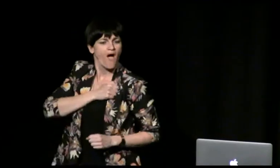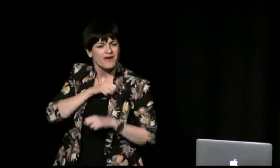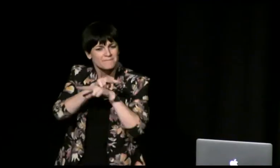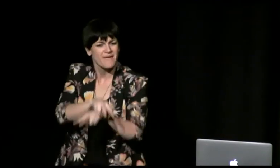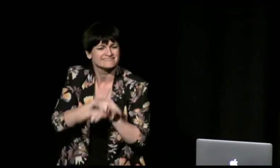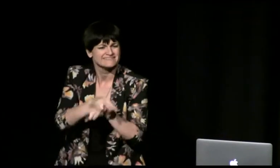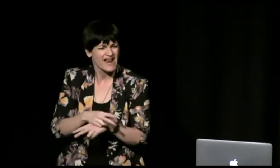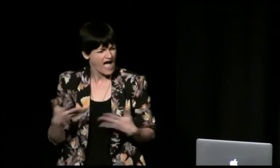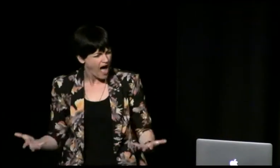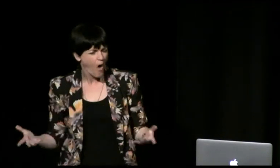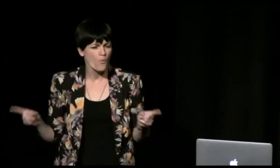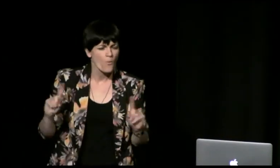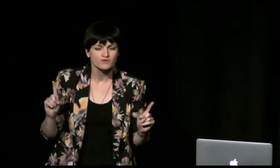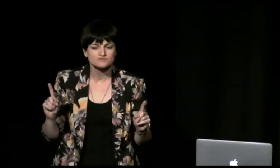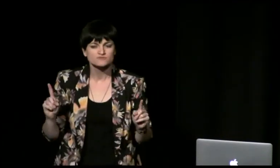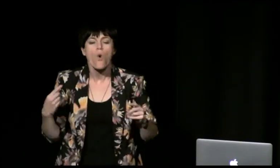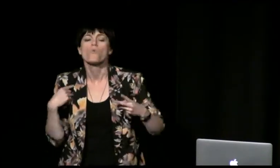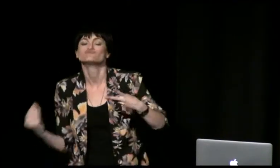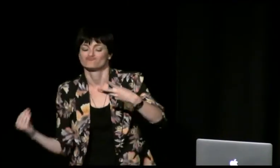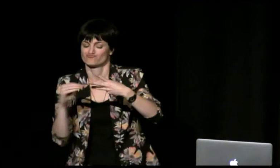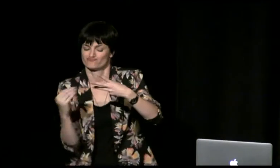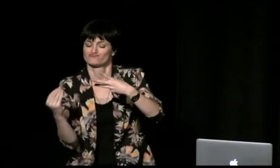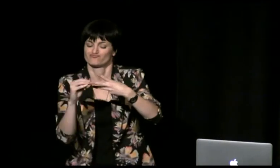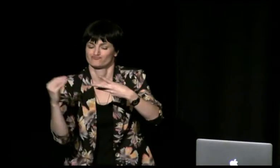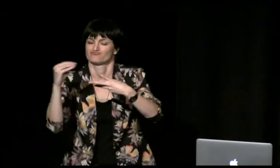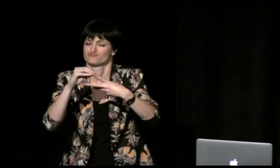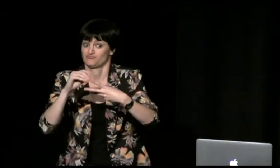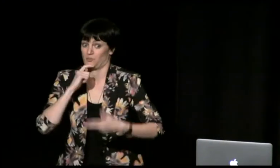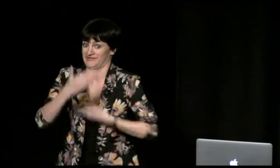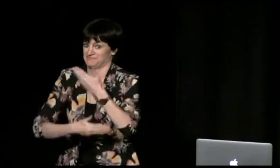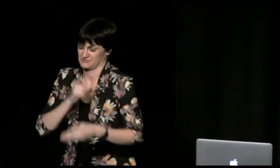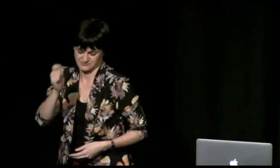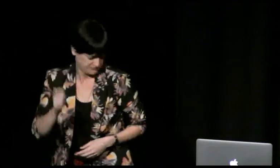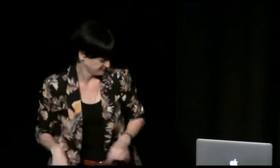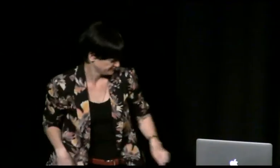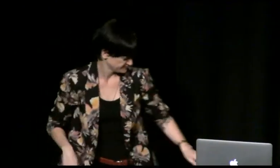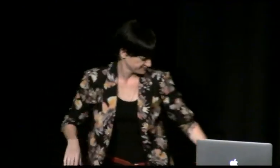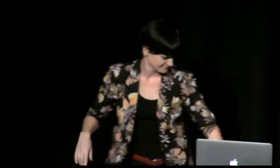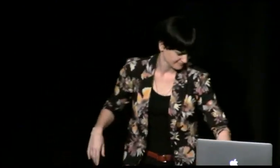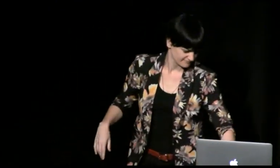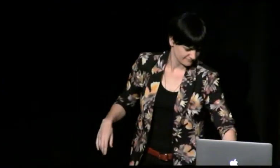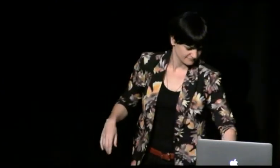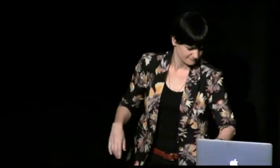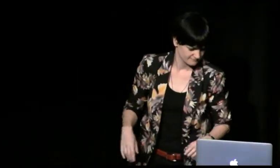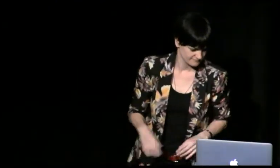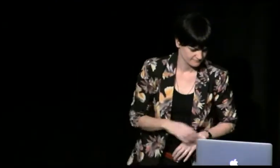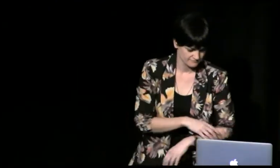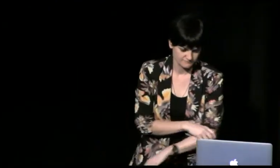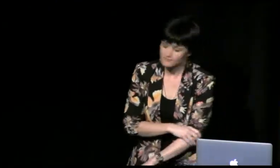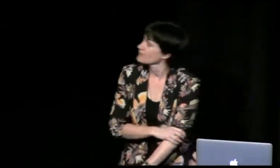kind of to sort of bridge that divide through creating this virtual land so we've set up a few features that we think might help with this